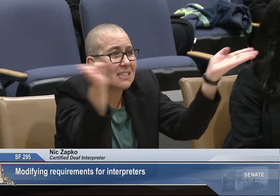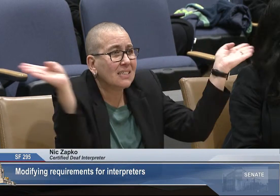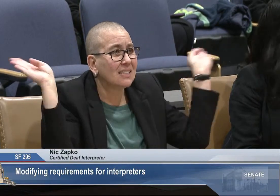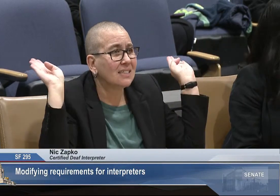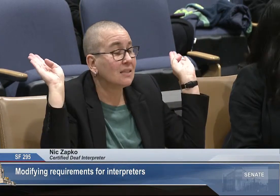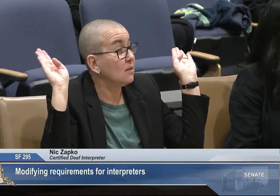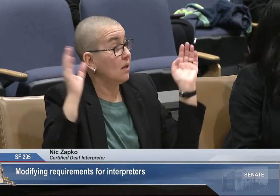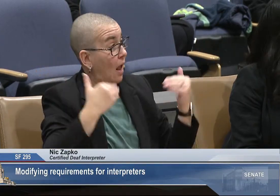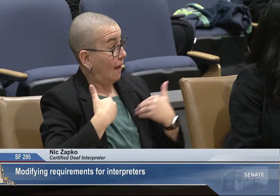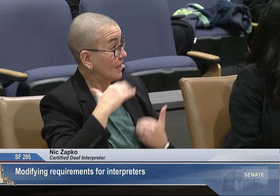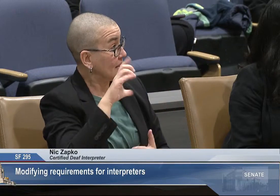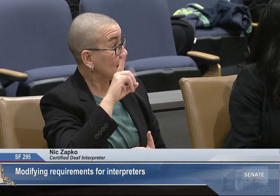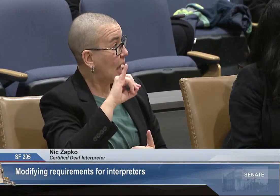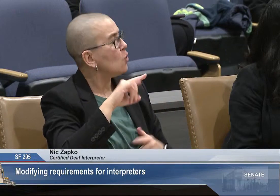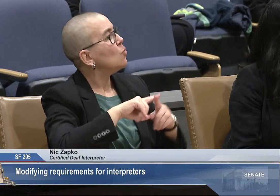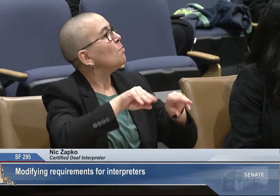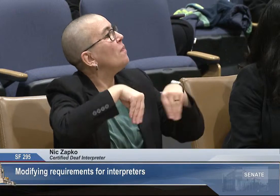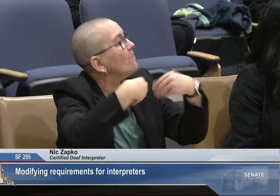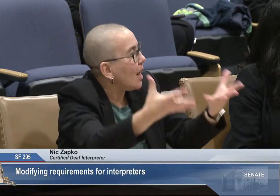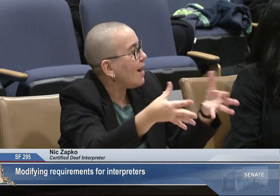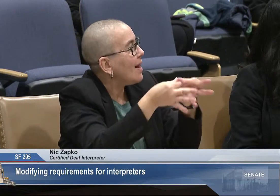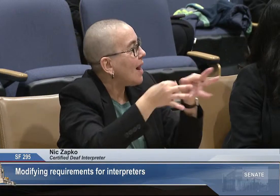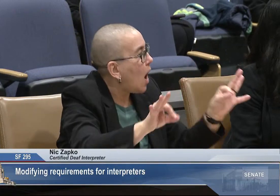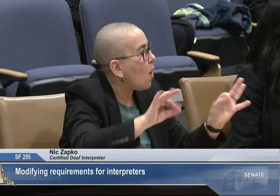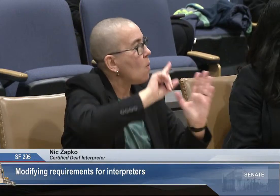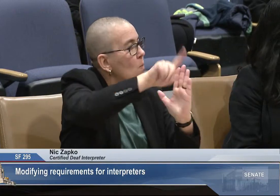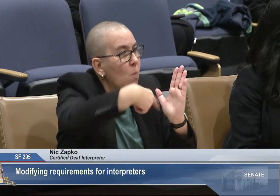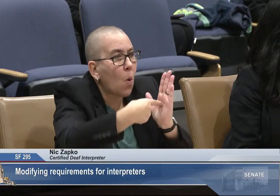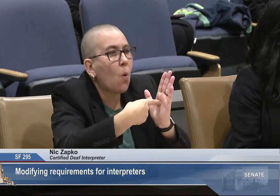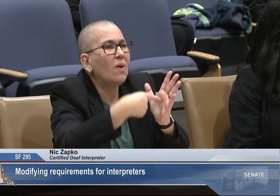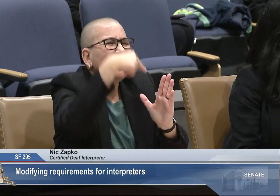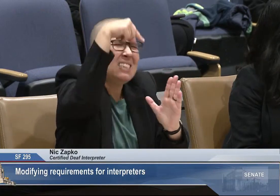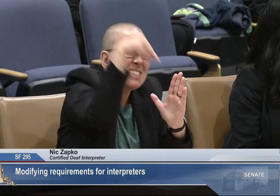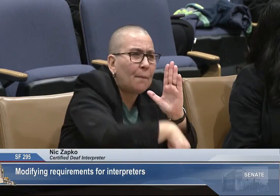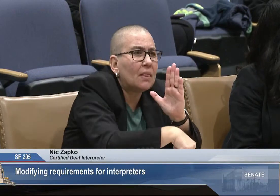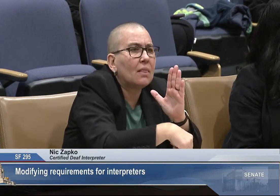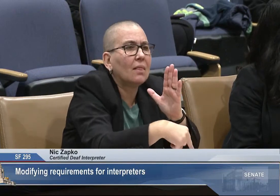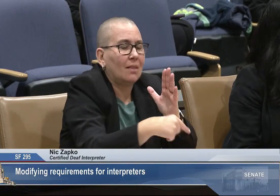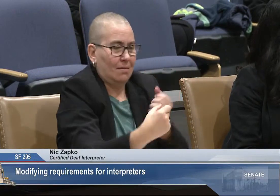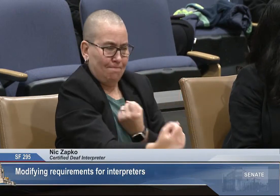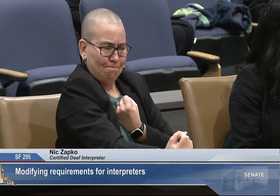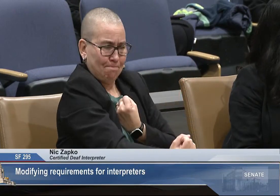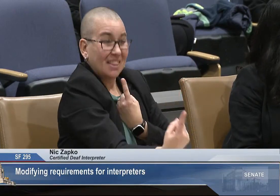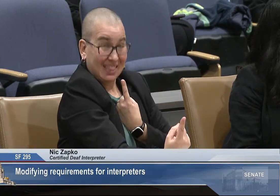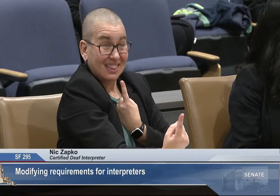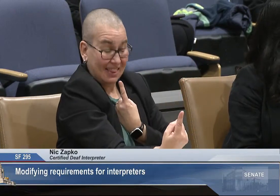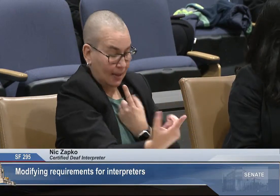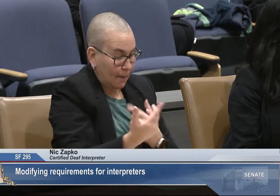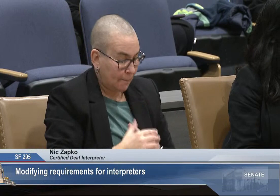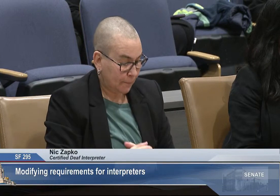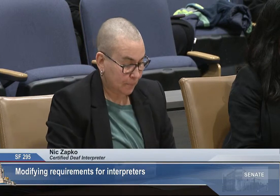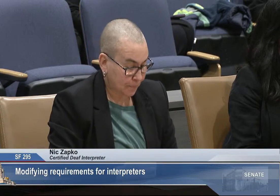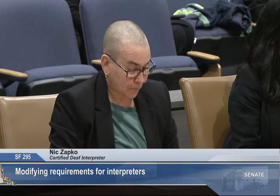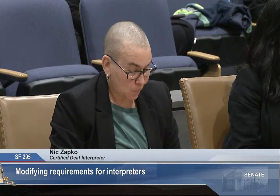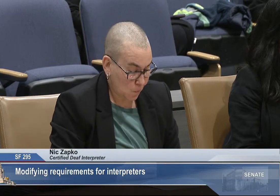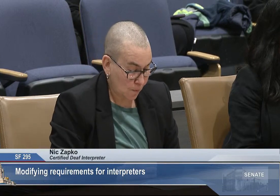one ASL interpreter that I had to attend to through the school years, I missed out.